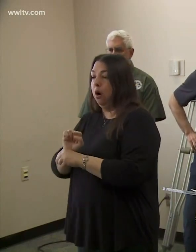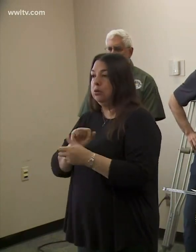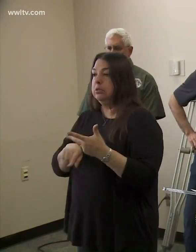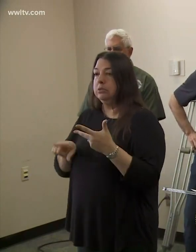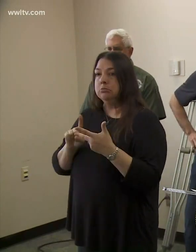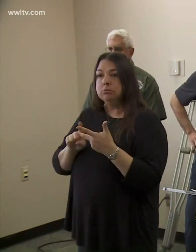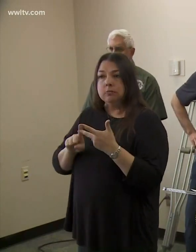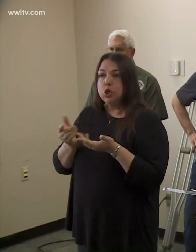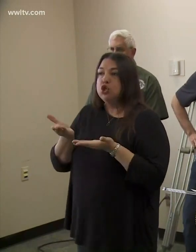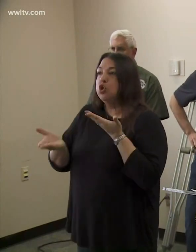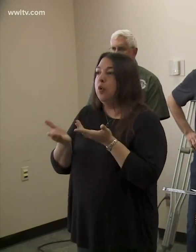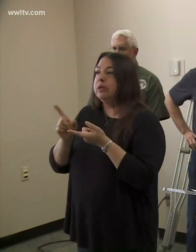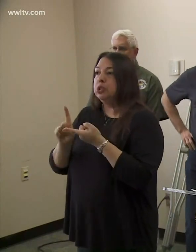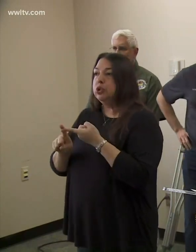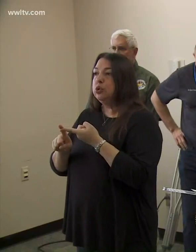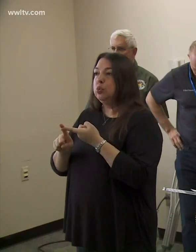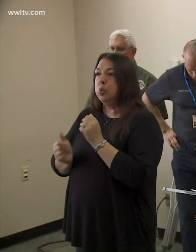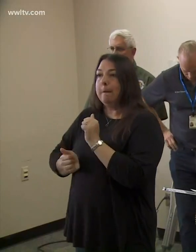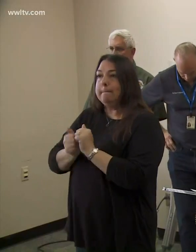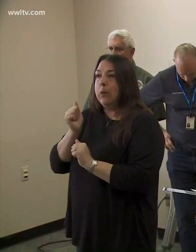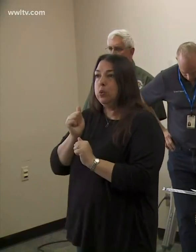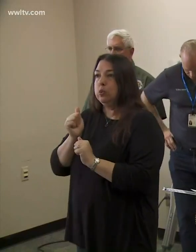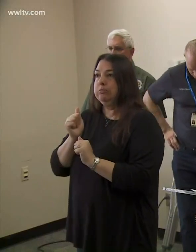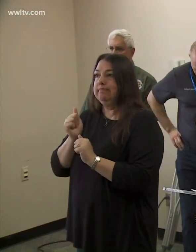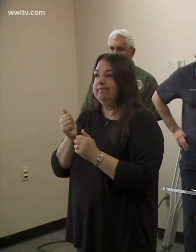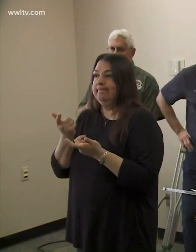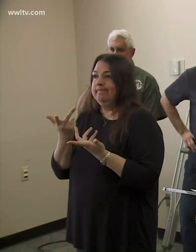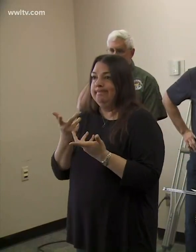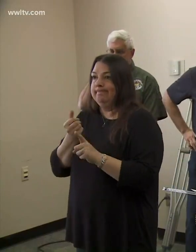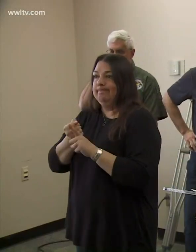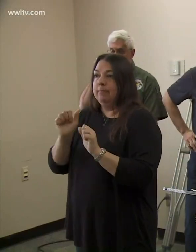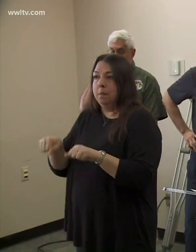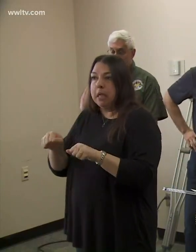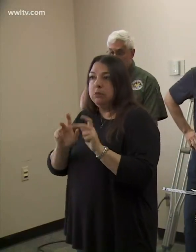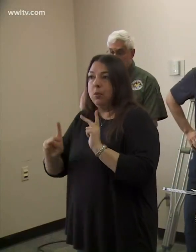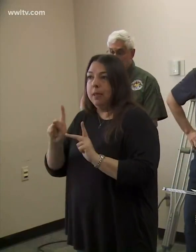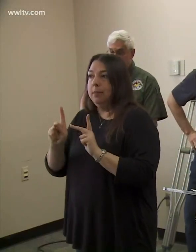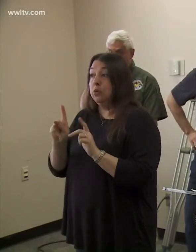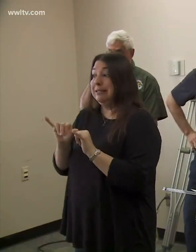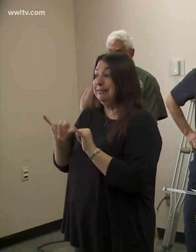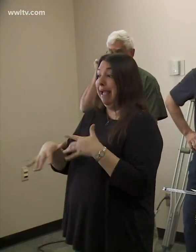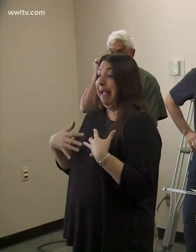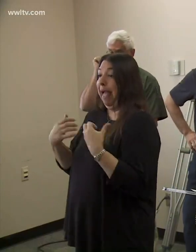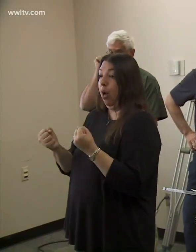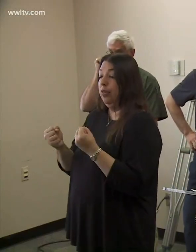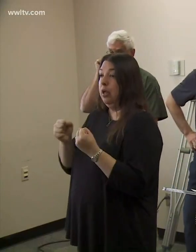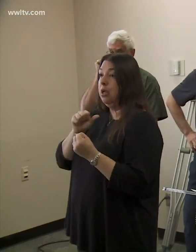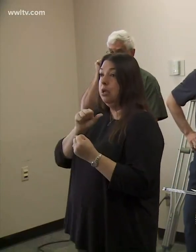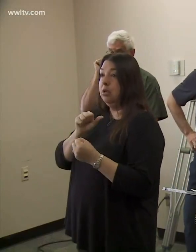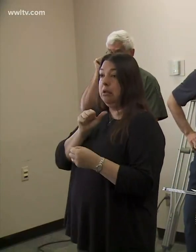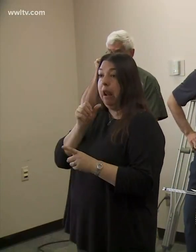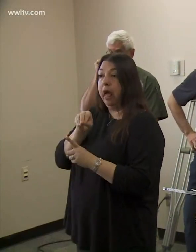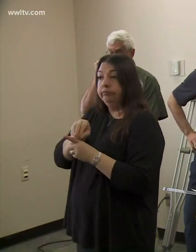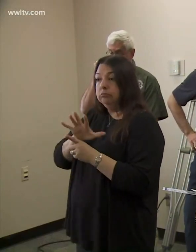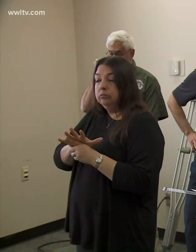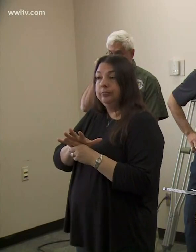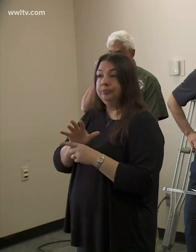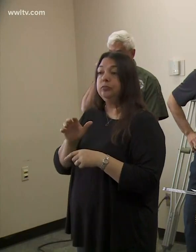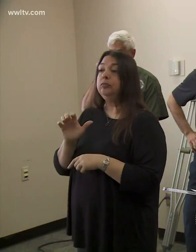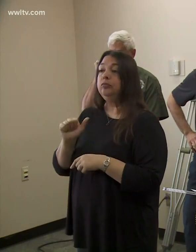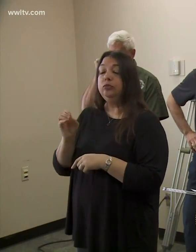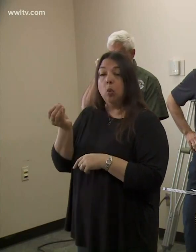providing services to our, our most vulnerable people remain healthy and unexposed to this virus. So